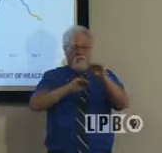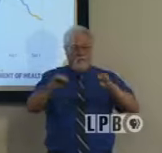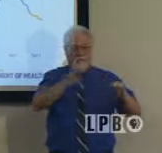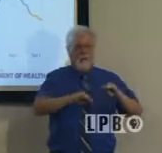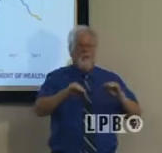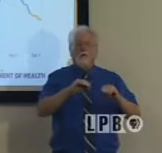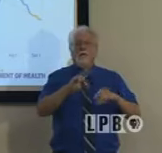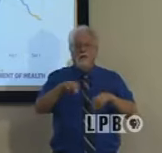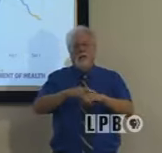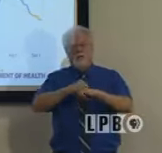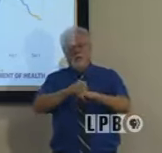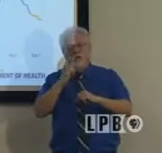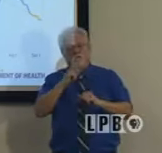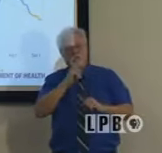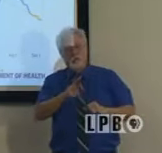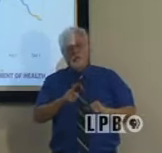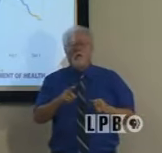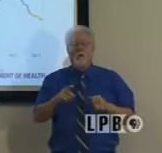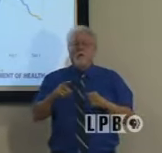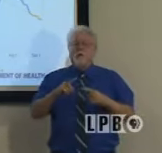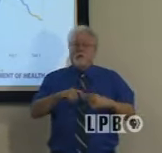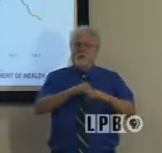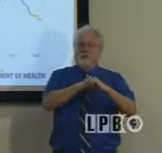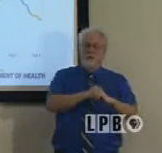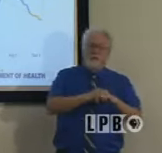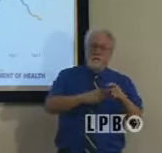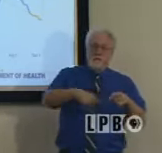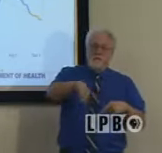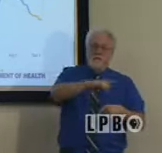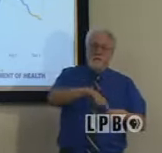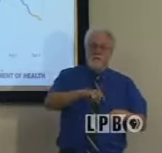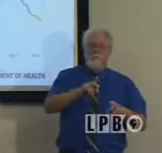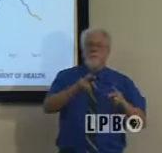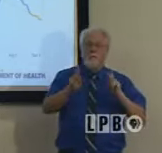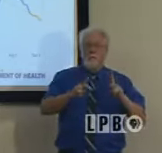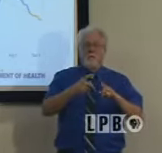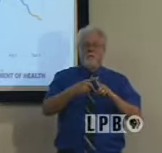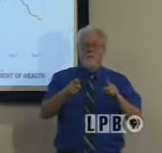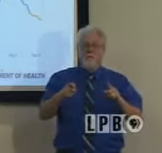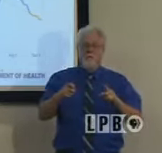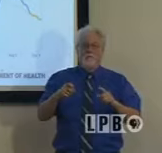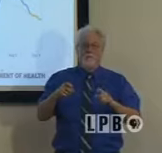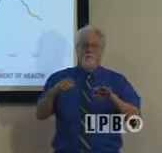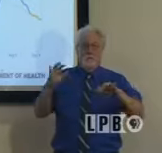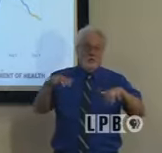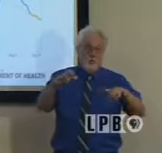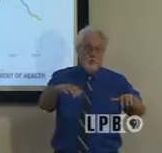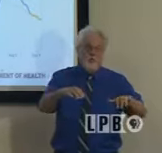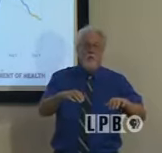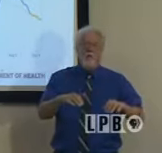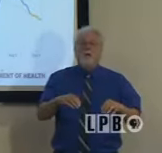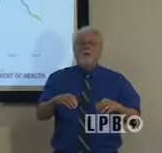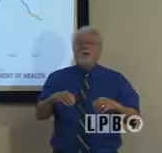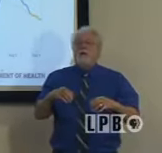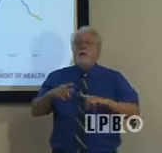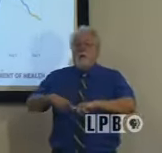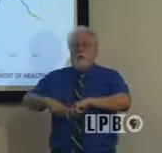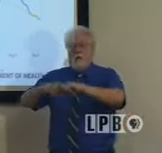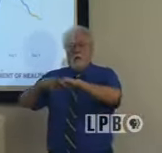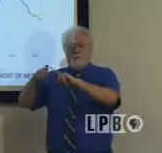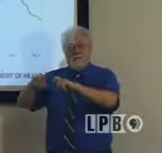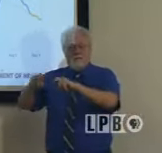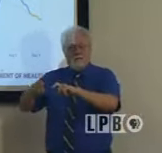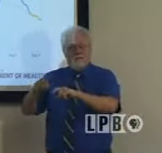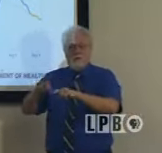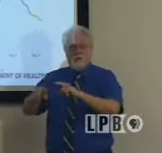Guard to where they were needed most to protect the public from the imminent threat of a storm, meant that we weren't able to